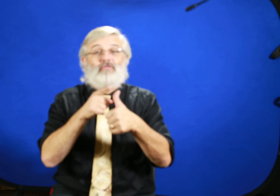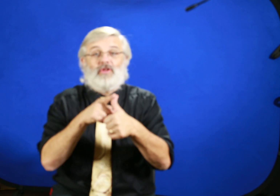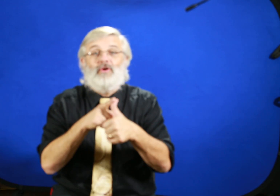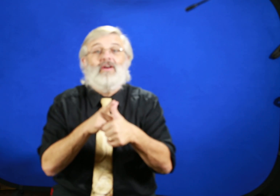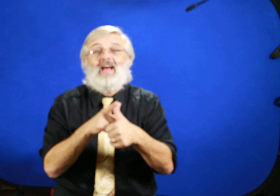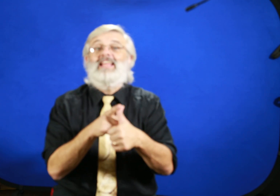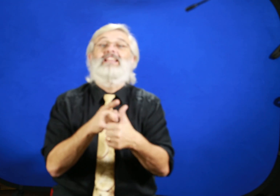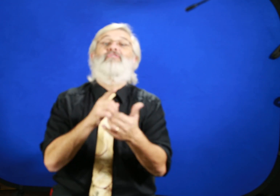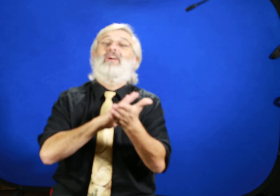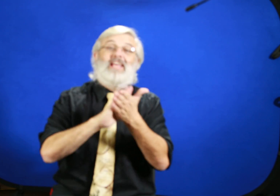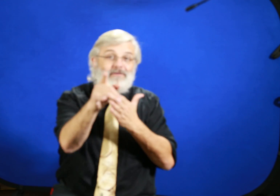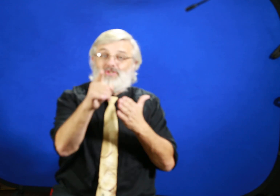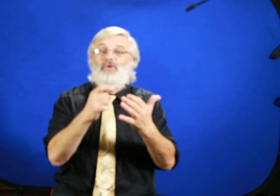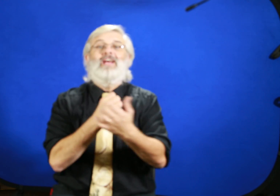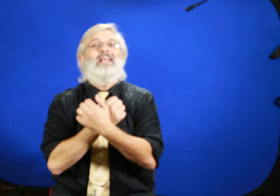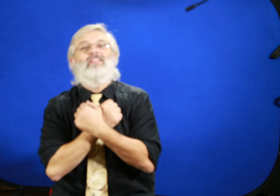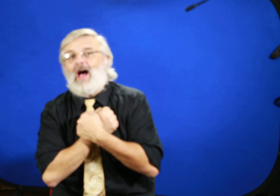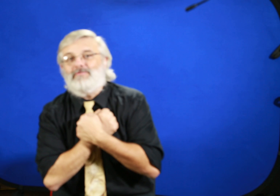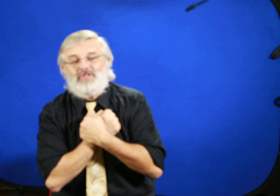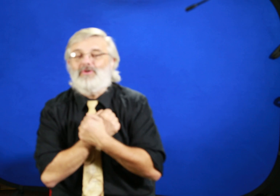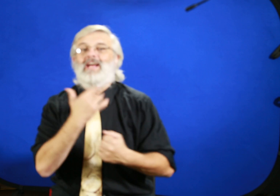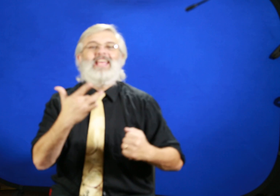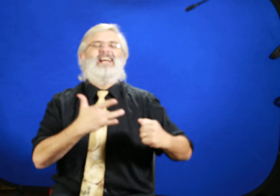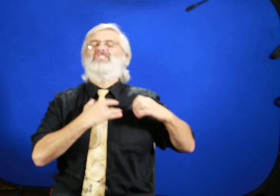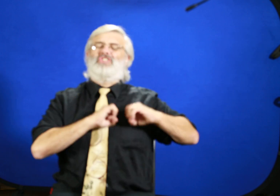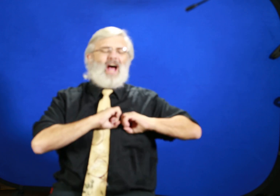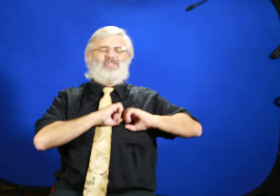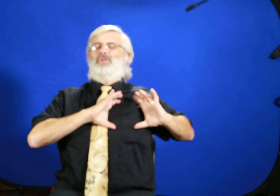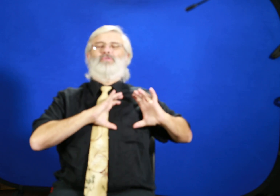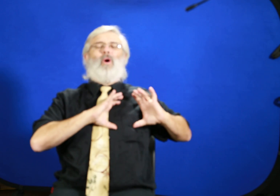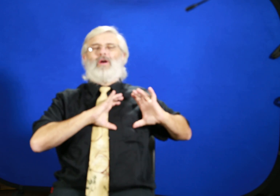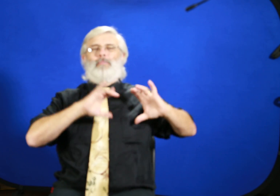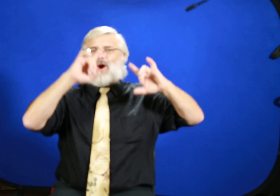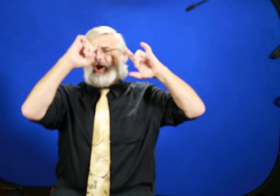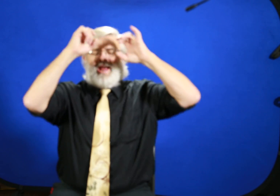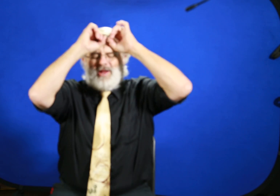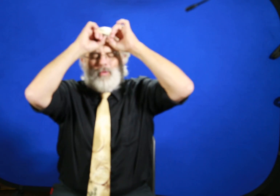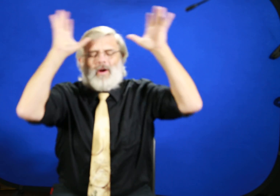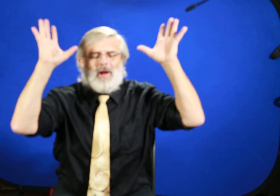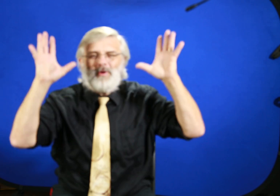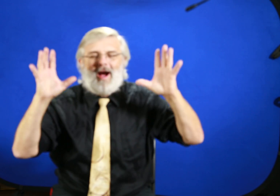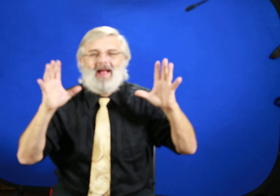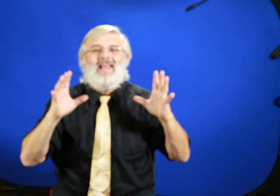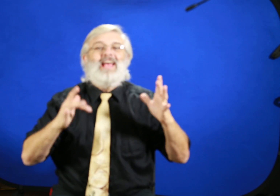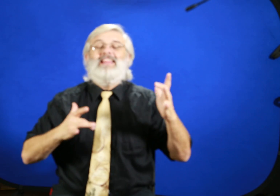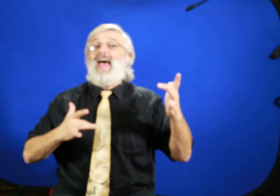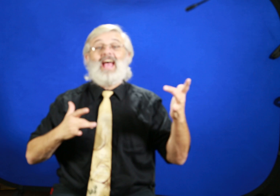for you, that He forgives you, He loves you, He has touched you, woken up your heart, He's woken up your mind, that